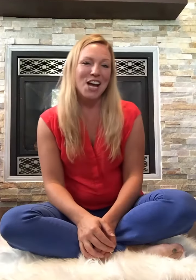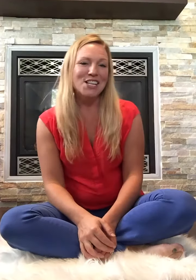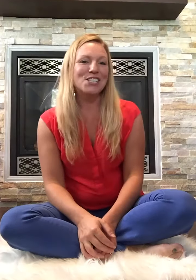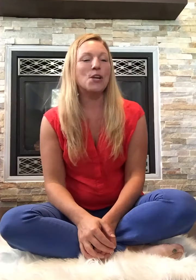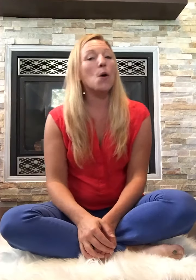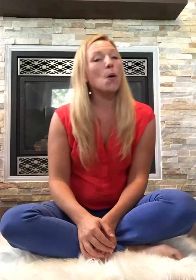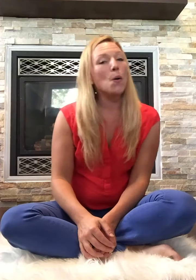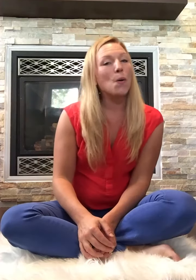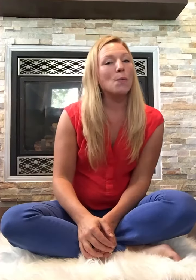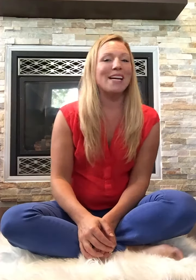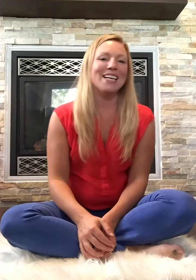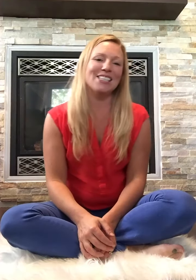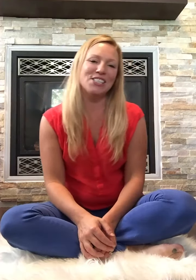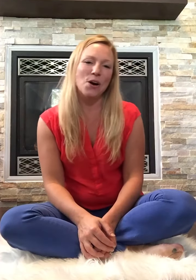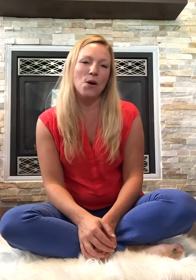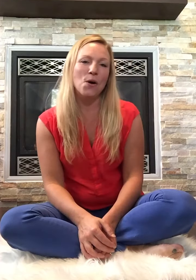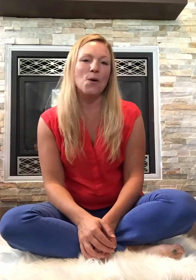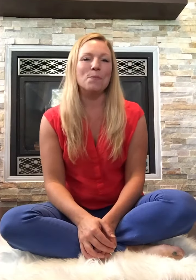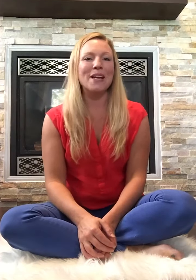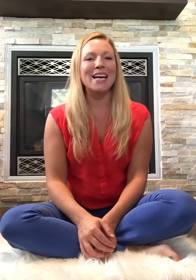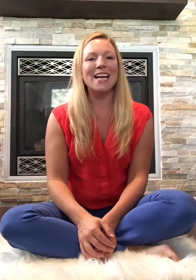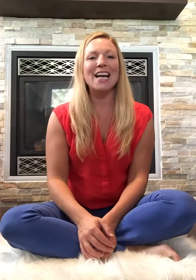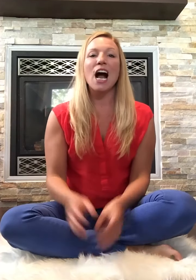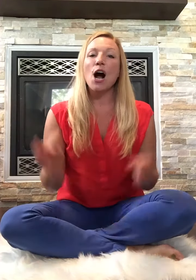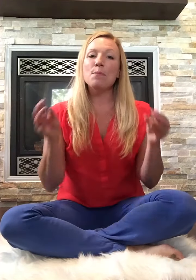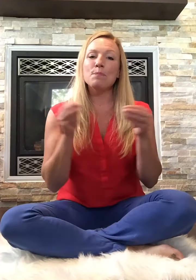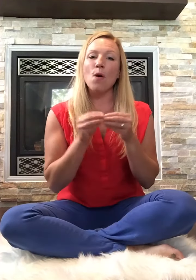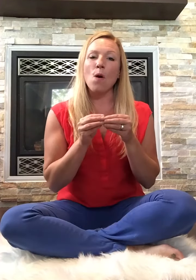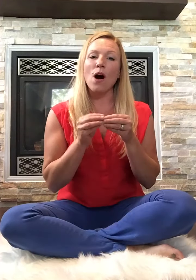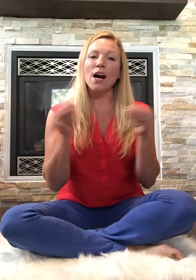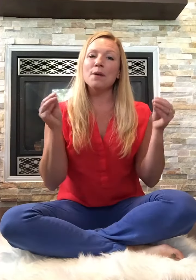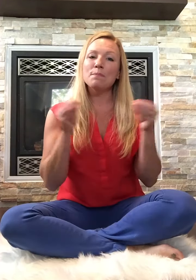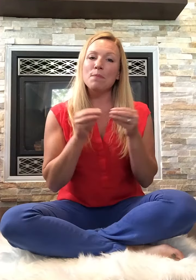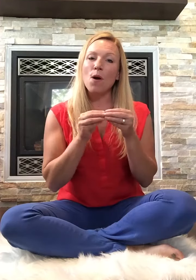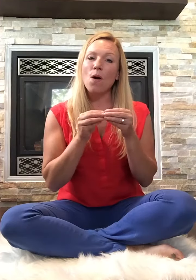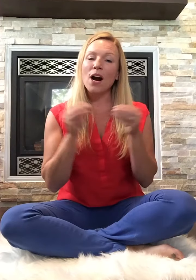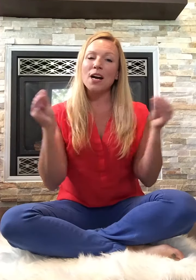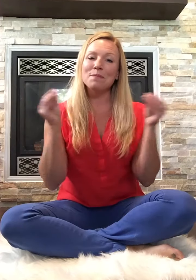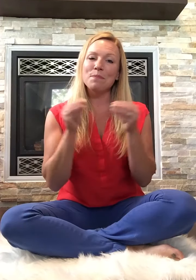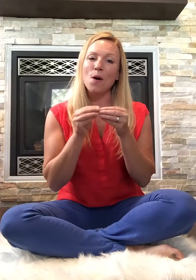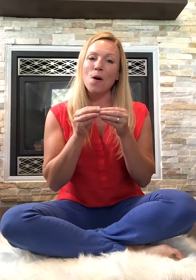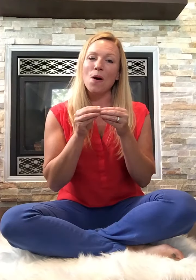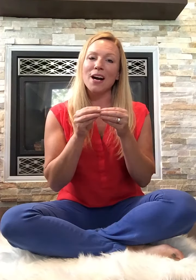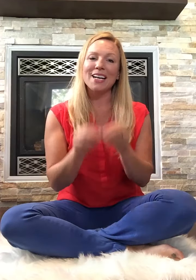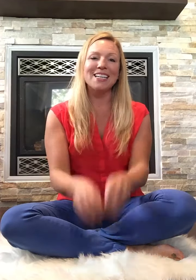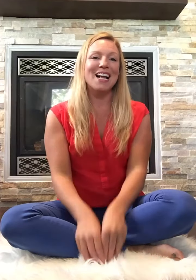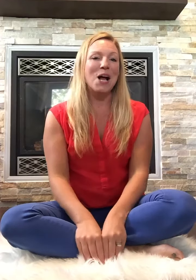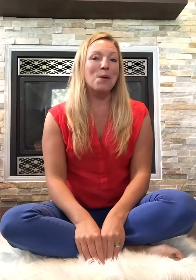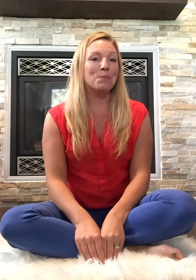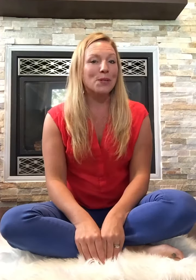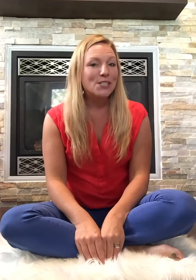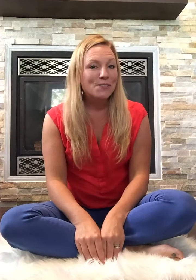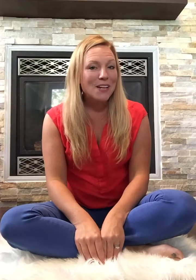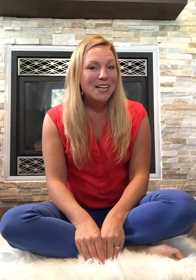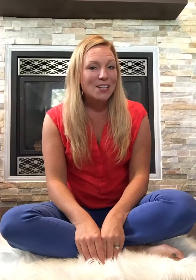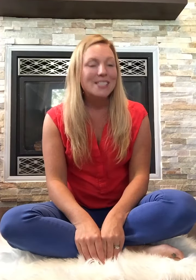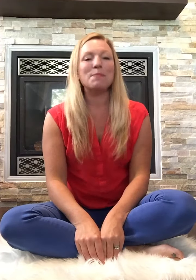Show me, show me more, more, more. Put your fingertips